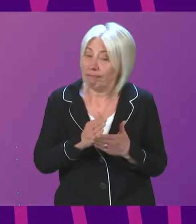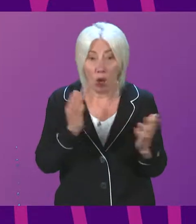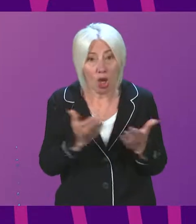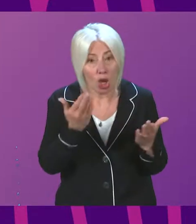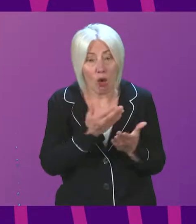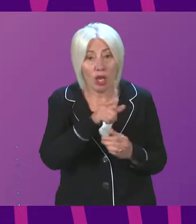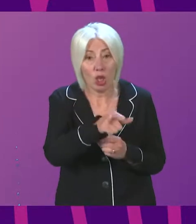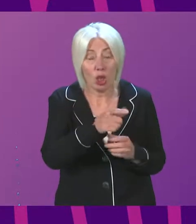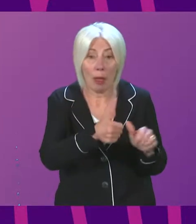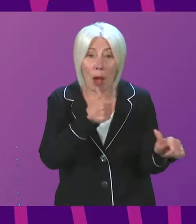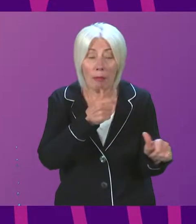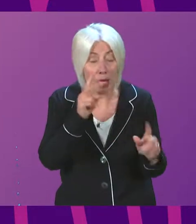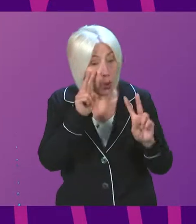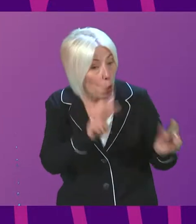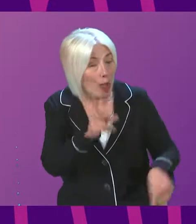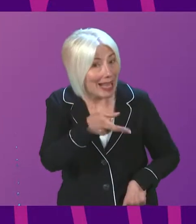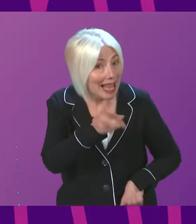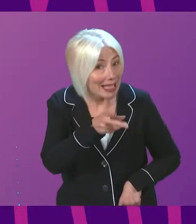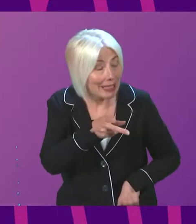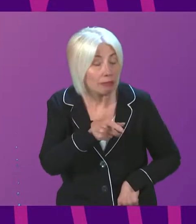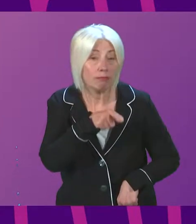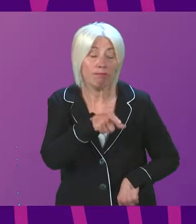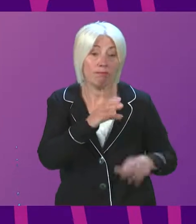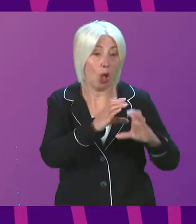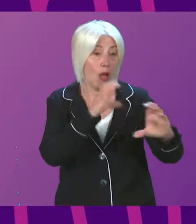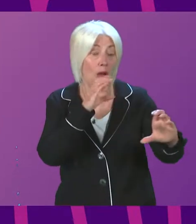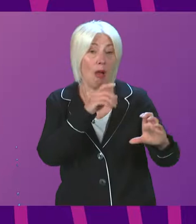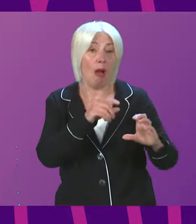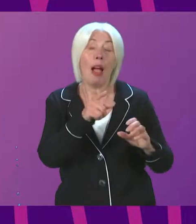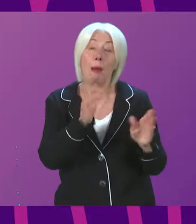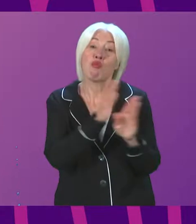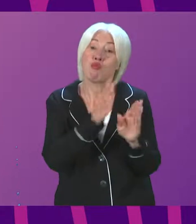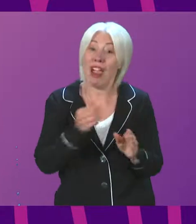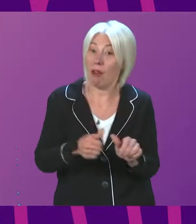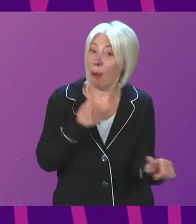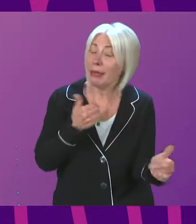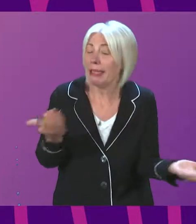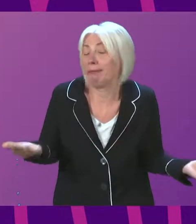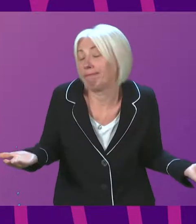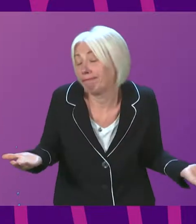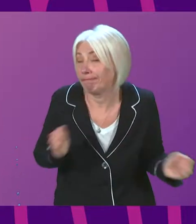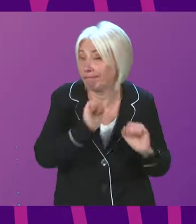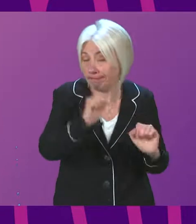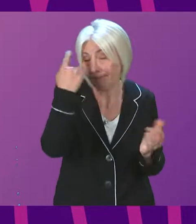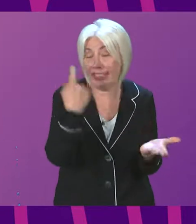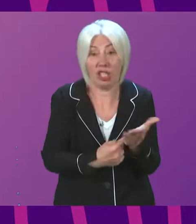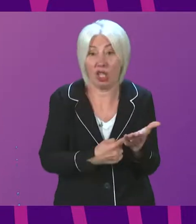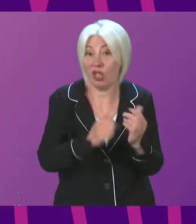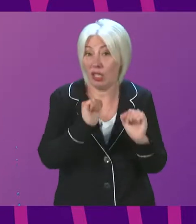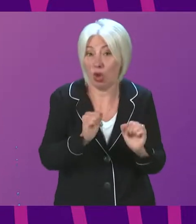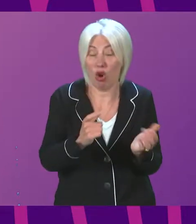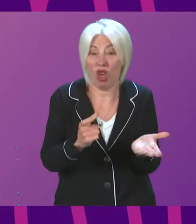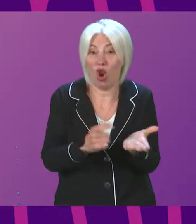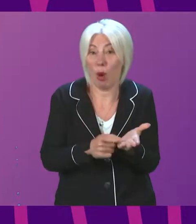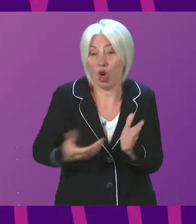them to look again at this. Of course, Stagecoach is a private company, and these are decisions that they are taking on a commercial